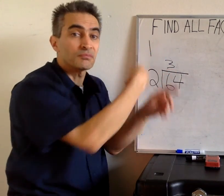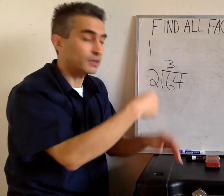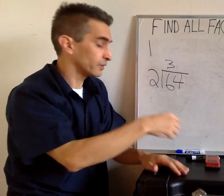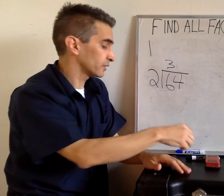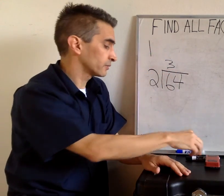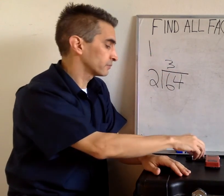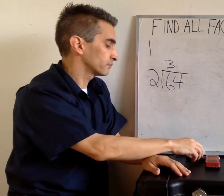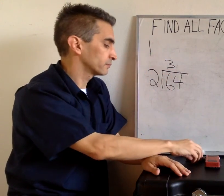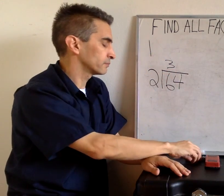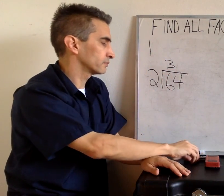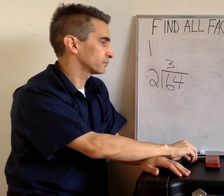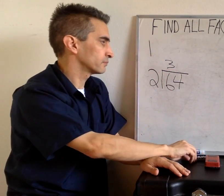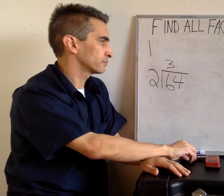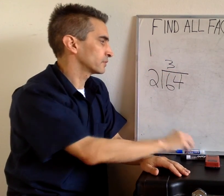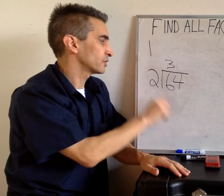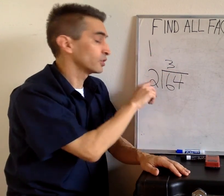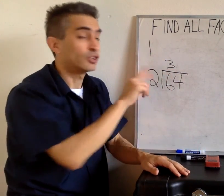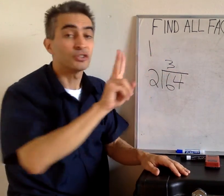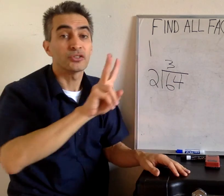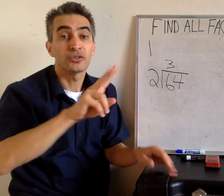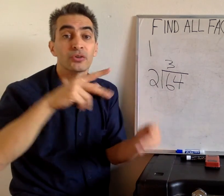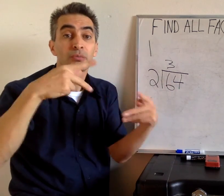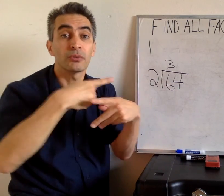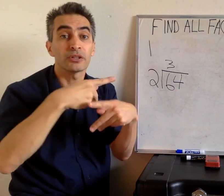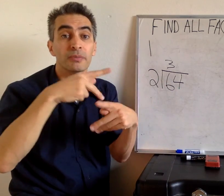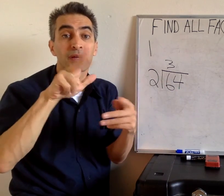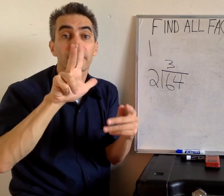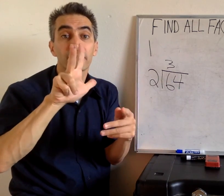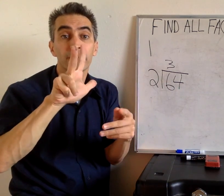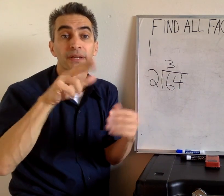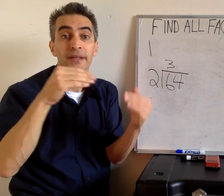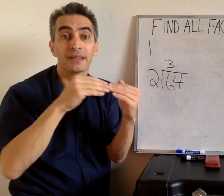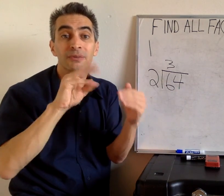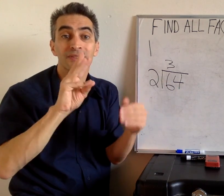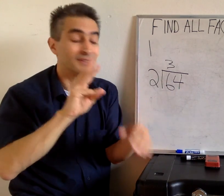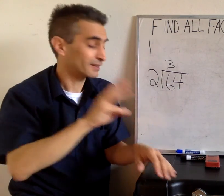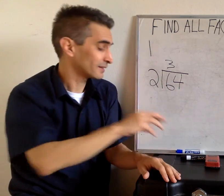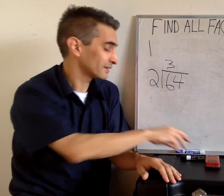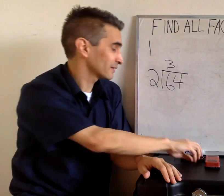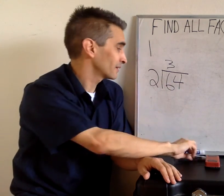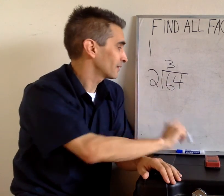We're going to multiply it to 2 and 3. 2 times 3 equals 6.